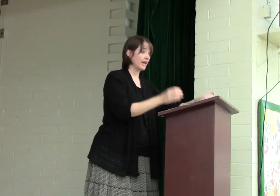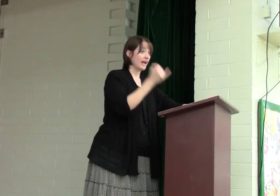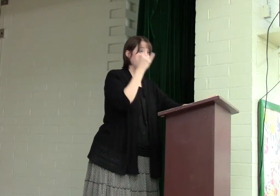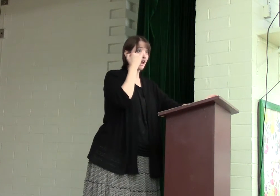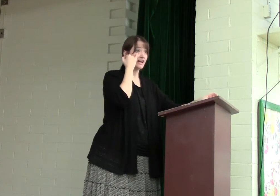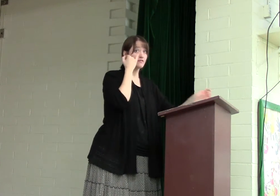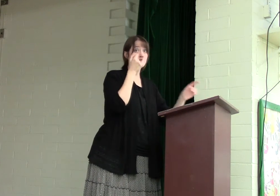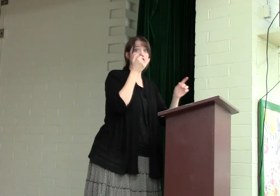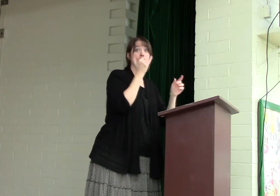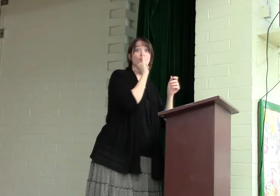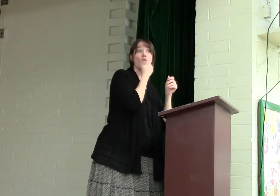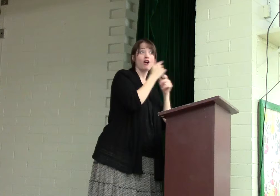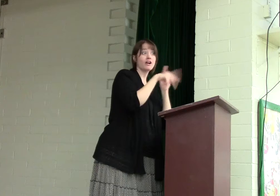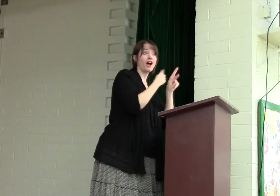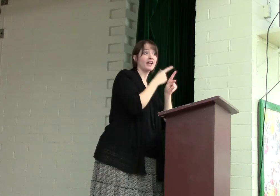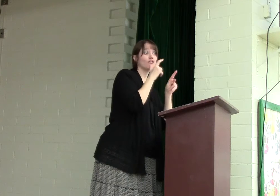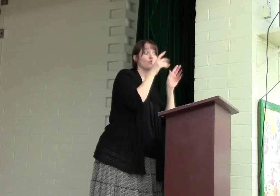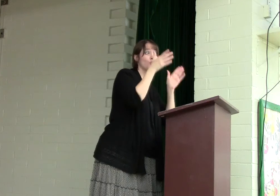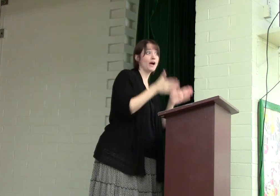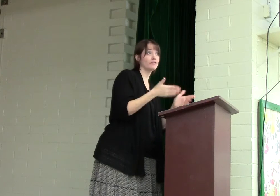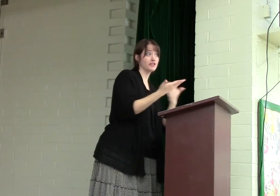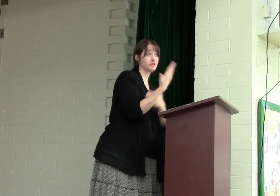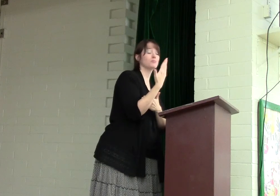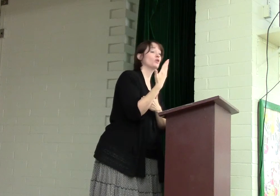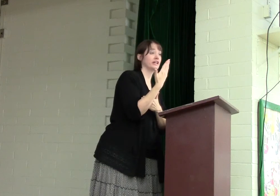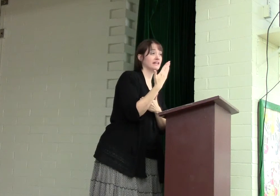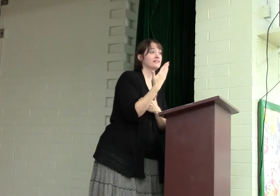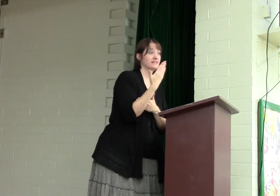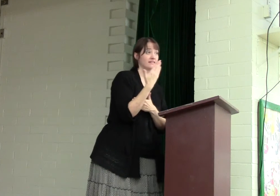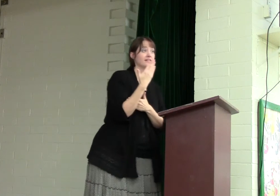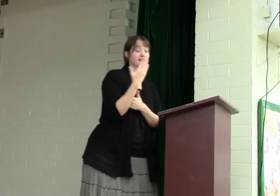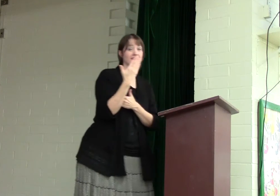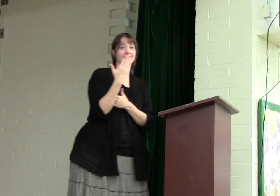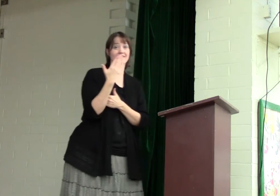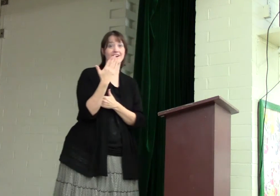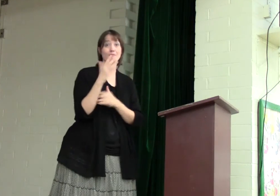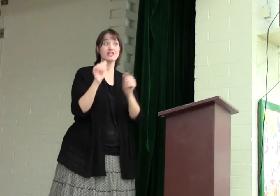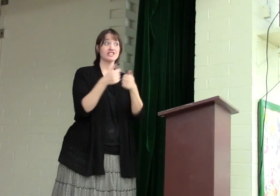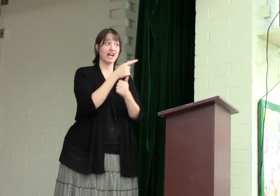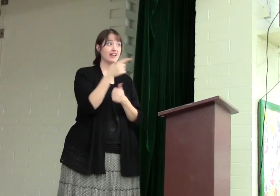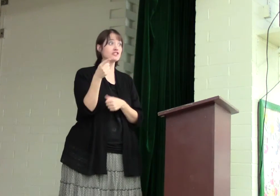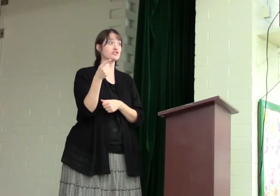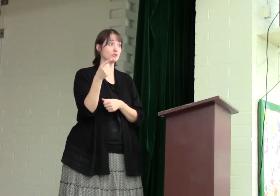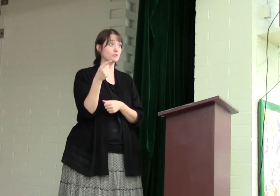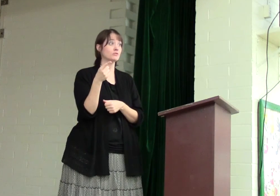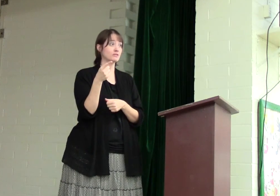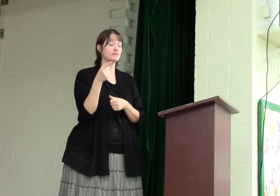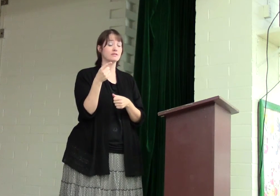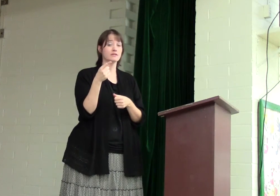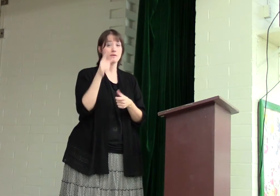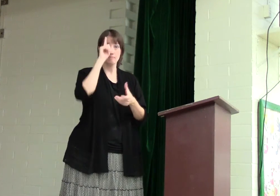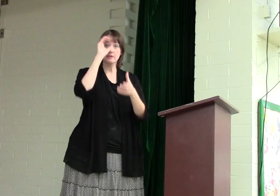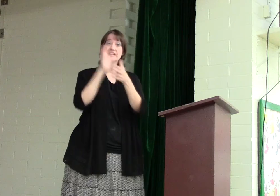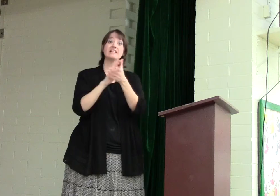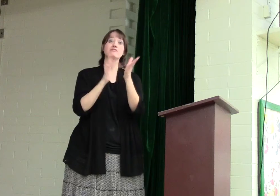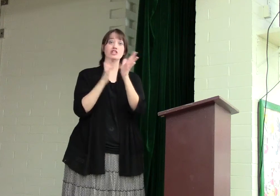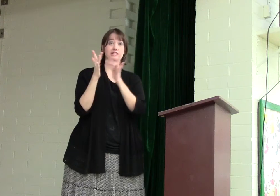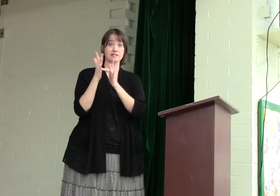And if you're the wrong kind of whoever this morning, I'm going to challenge you. Believe Jesus.